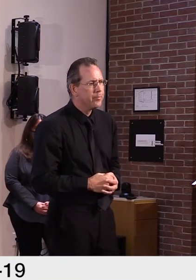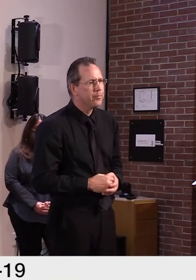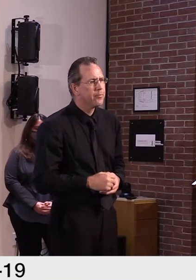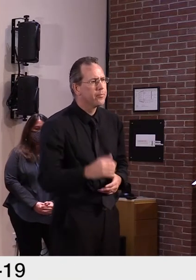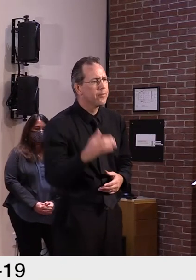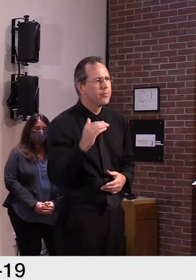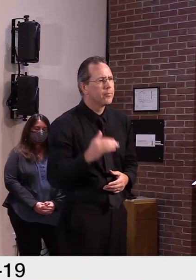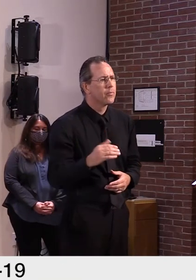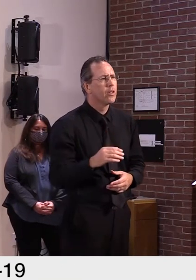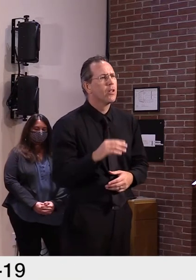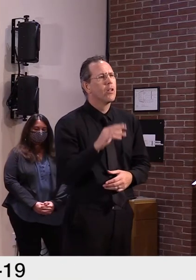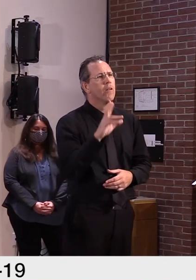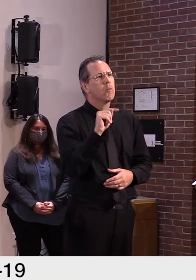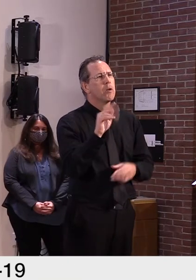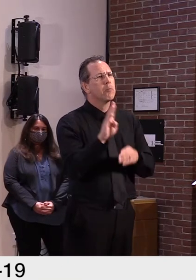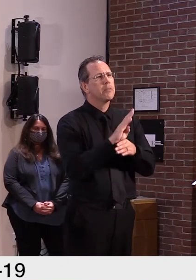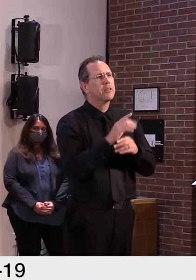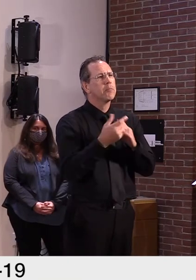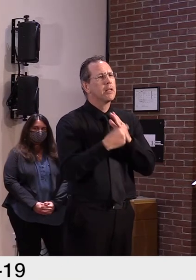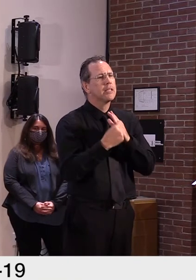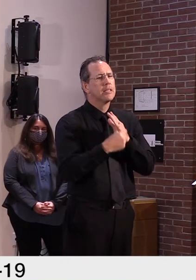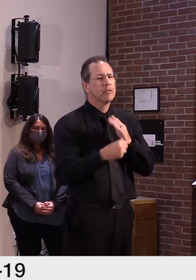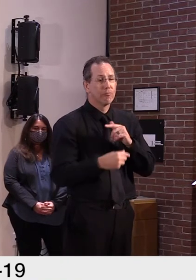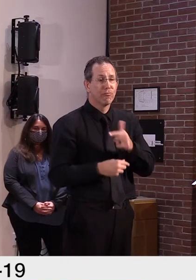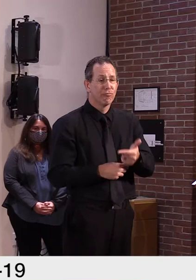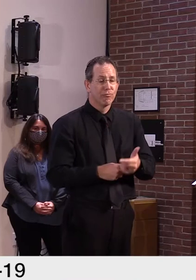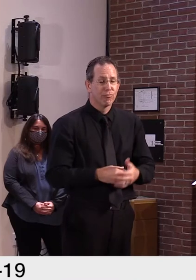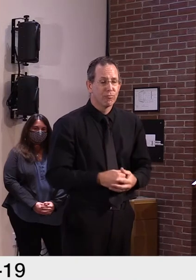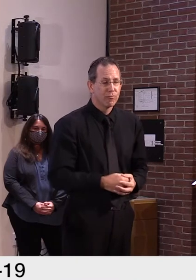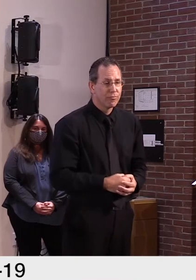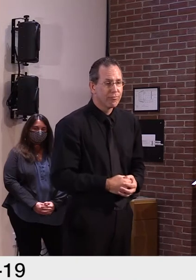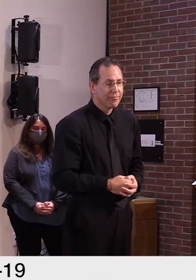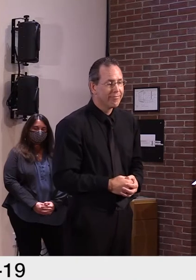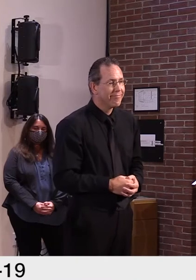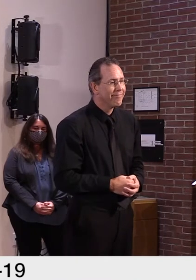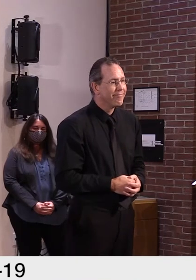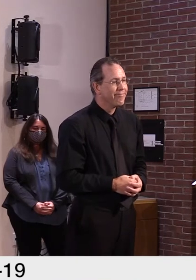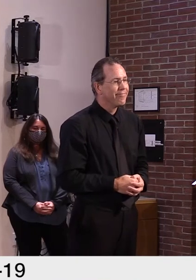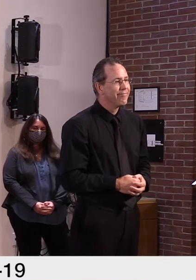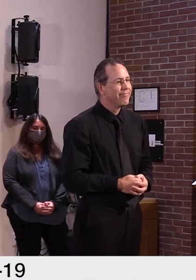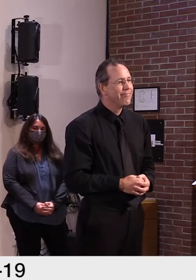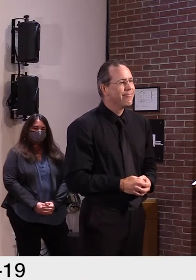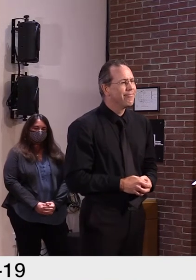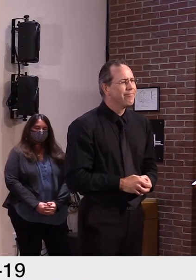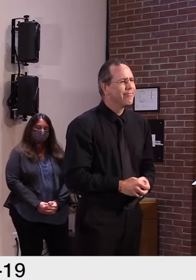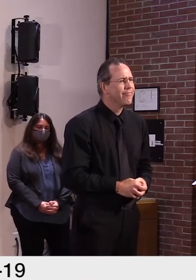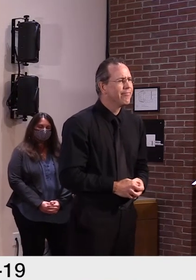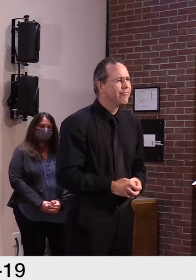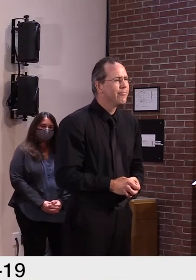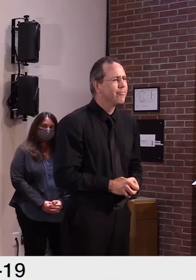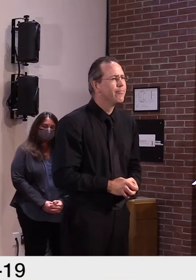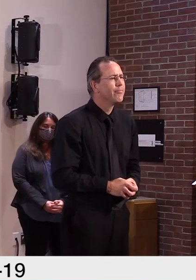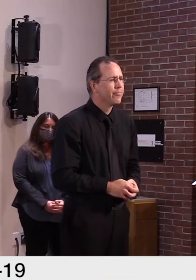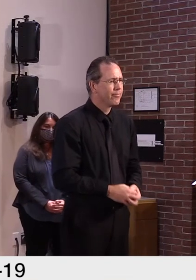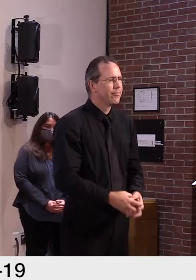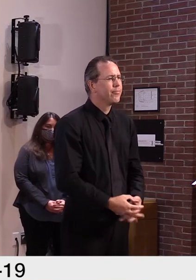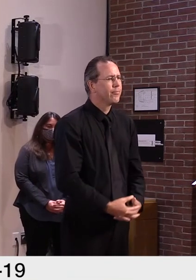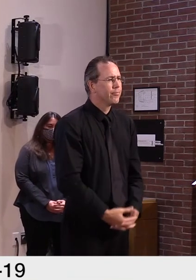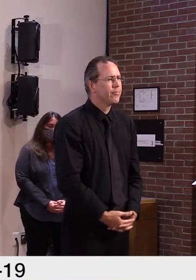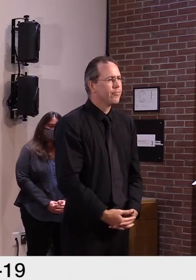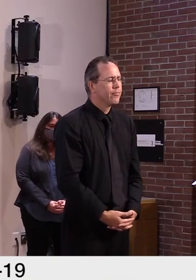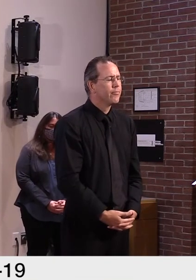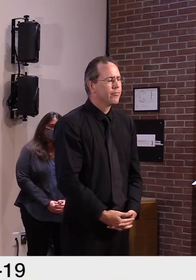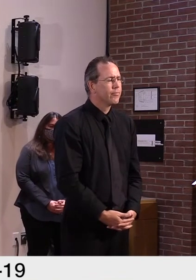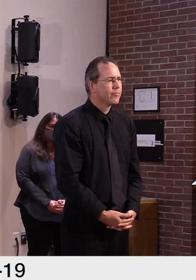Hi, Governor. just a couple quick things. I have a larger portion about broadband, um, and, uh, from Michael Harrington, maybe, is,